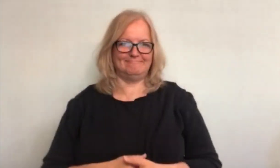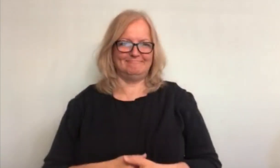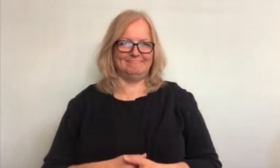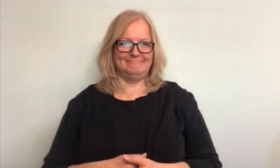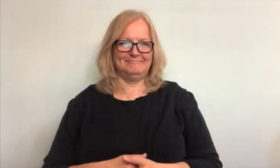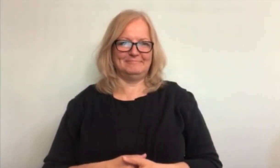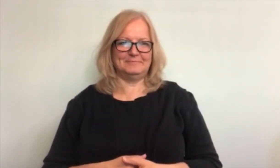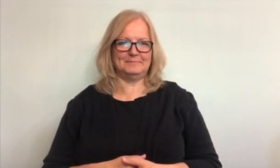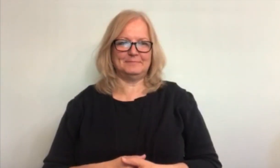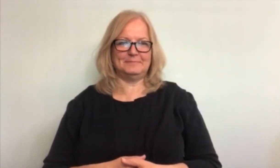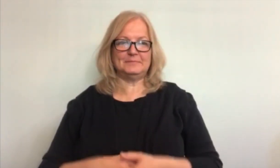They love it.